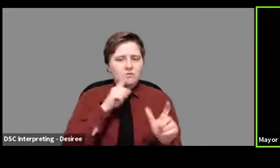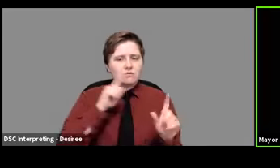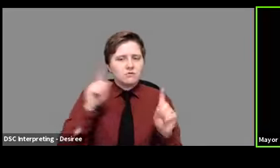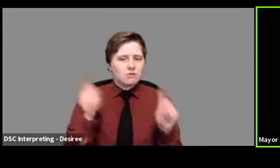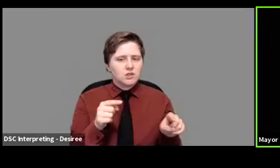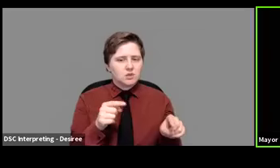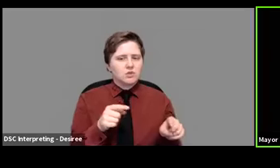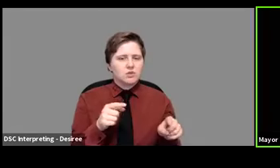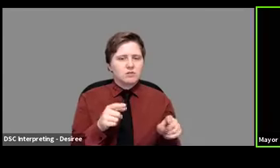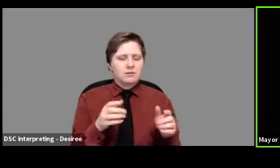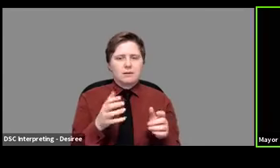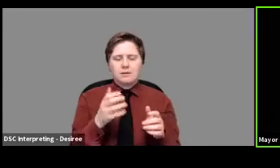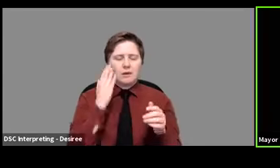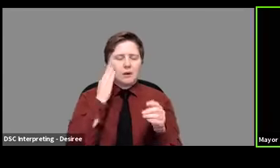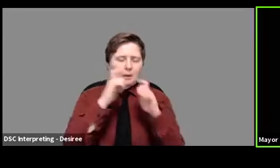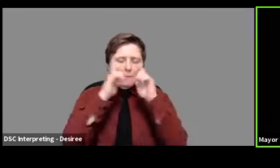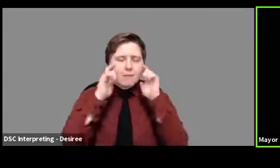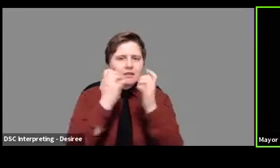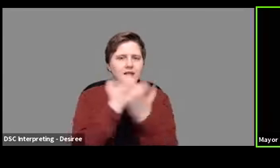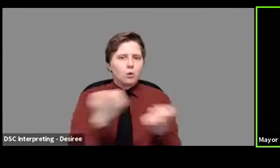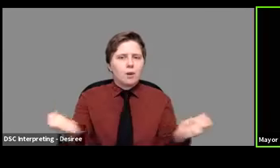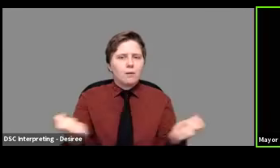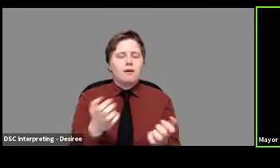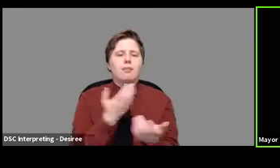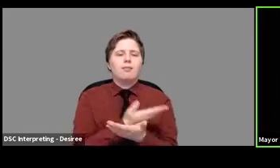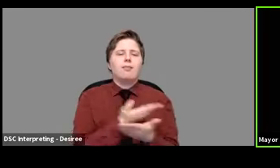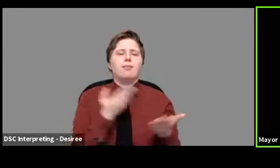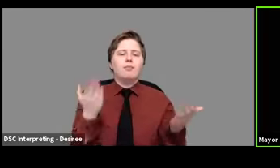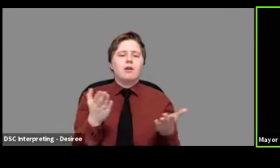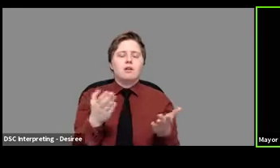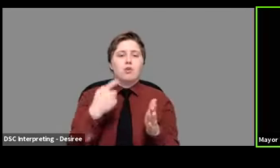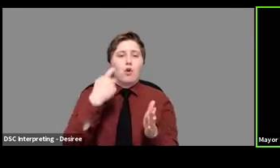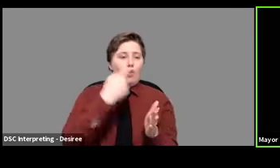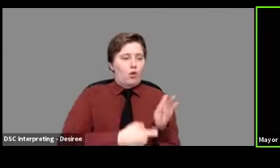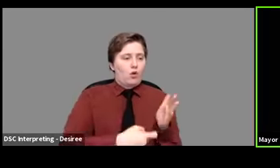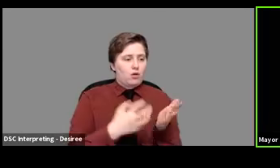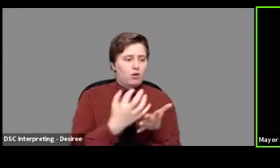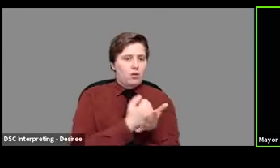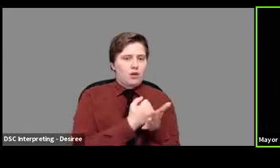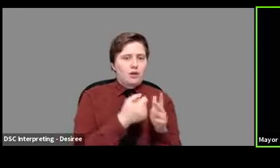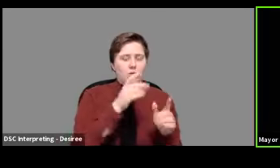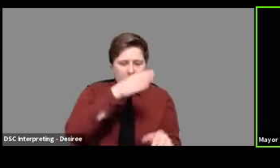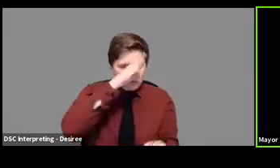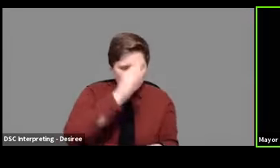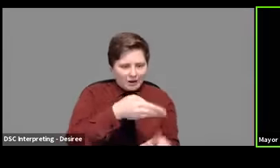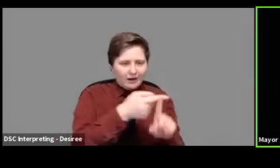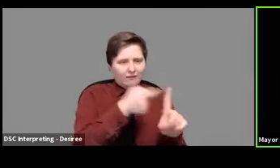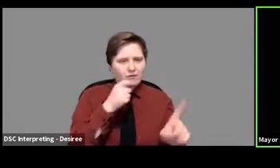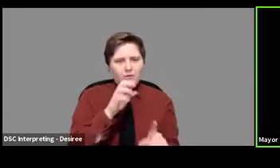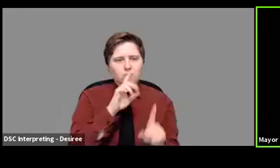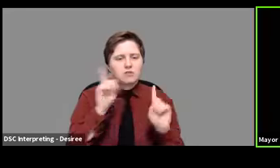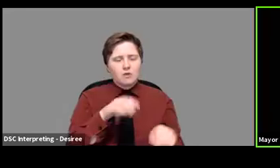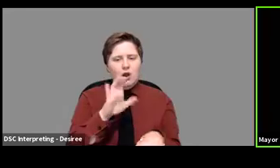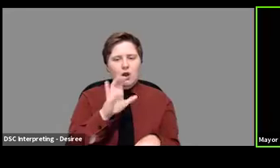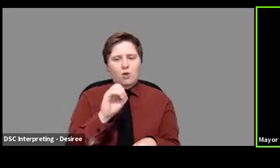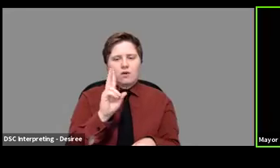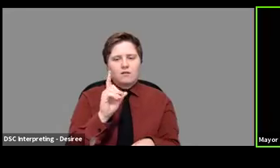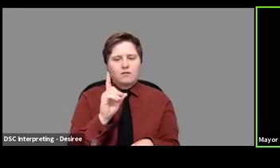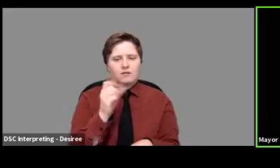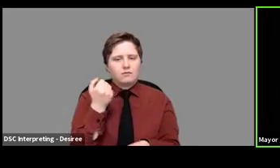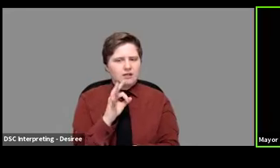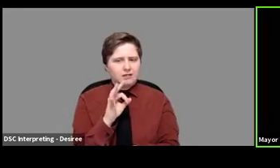equipment, uh, and, you know, the things that, uh, costs that were incurred literally due to responding to COVID 19.